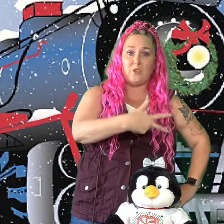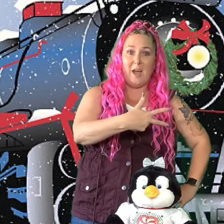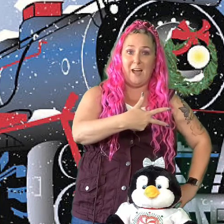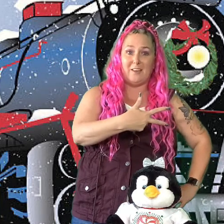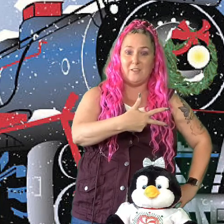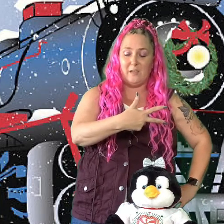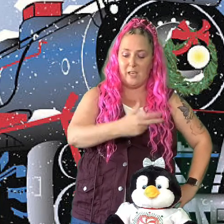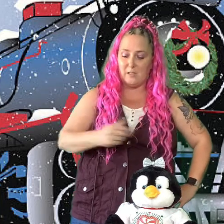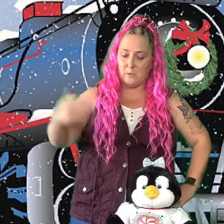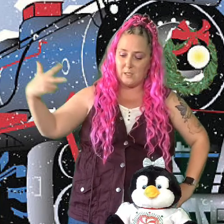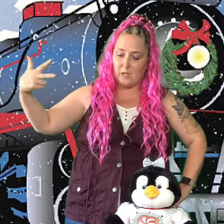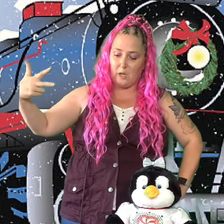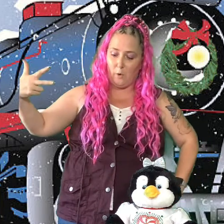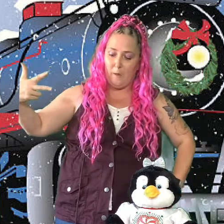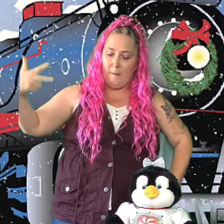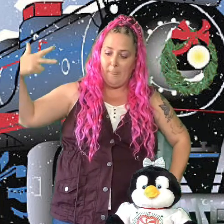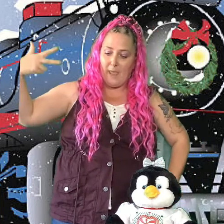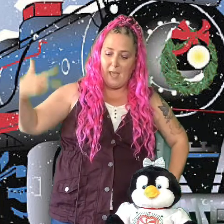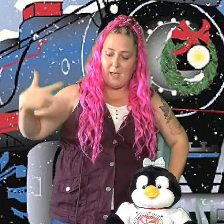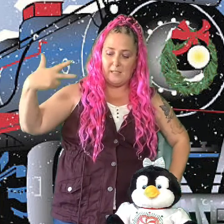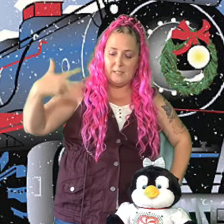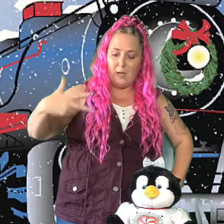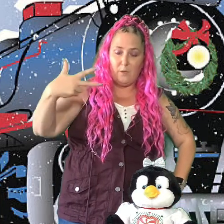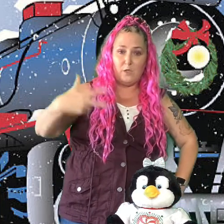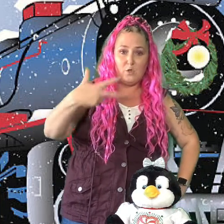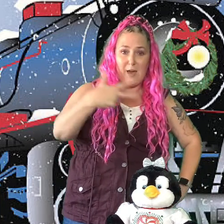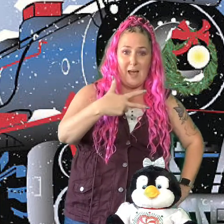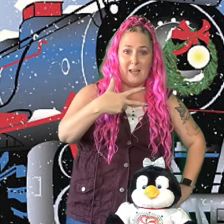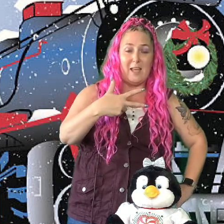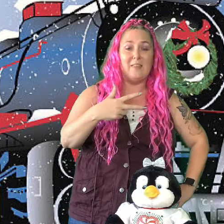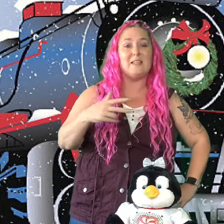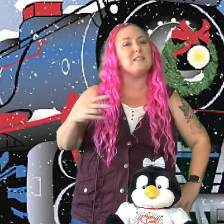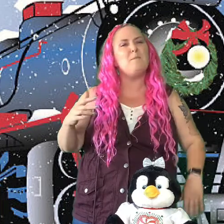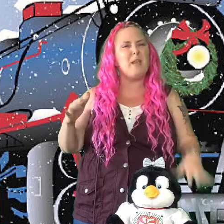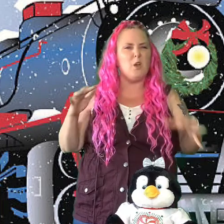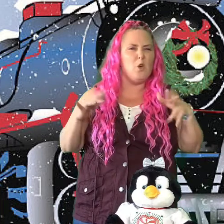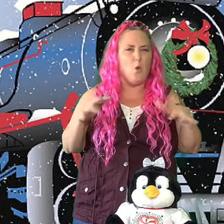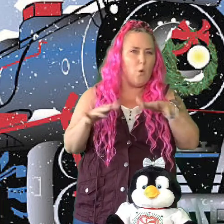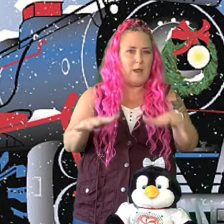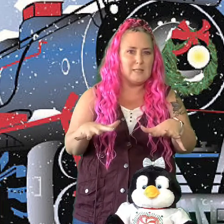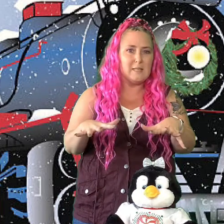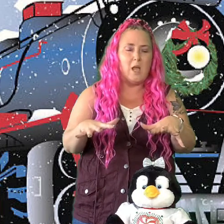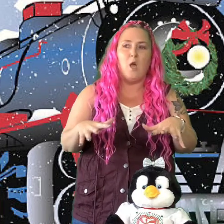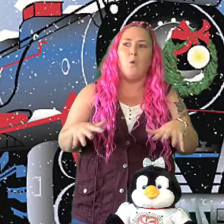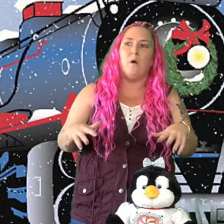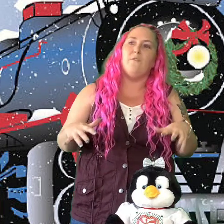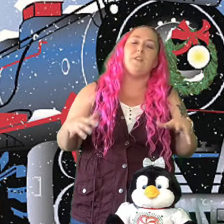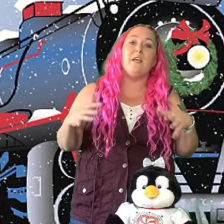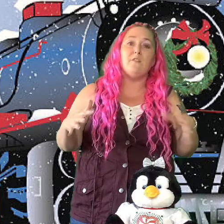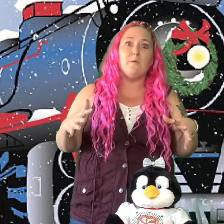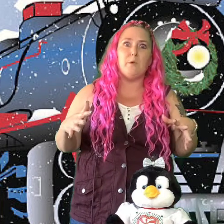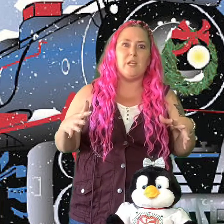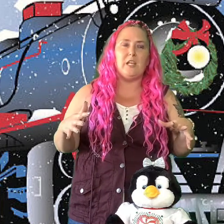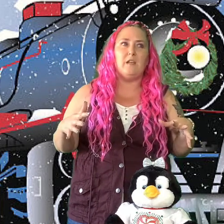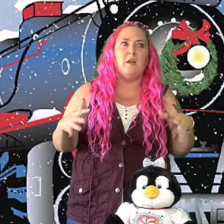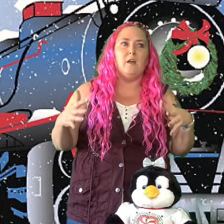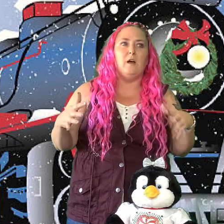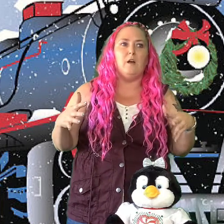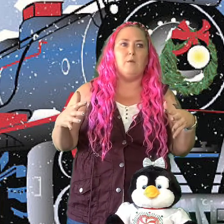track. Okay so it's gonna go heading down the track and then it's gonna make a noise. Well for the deaf community on